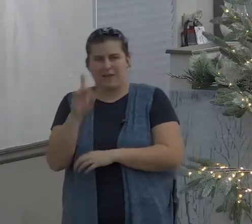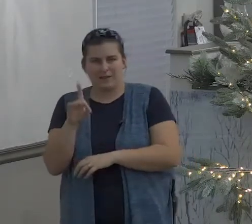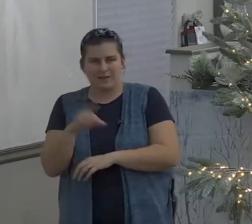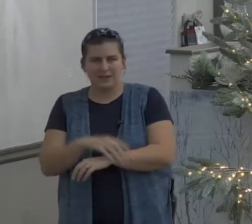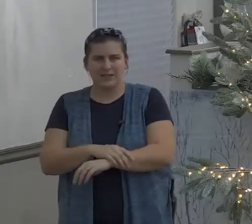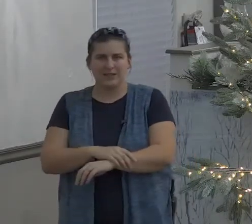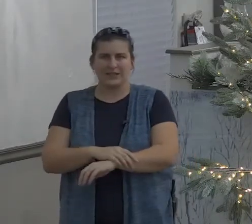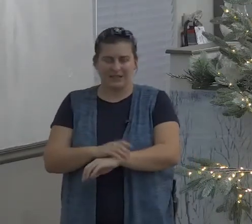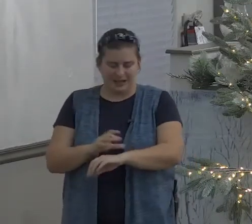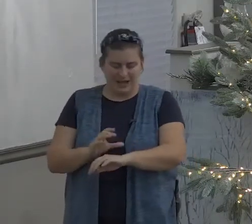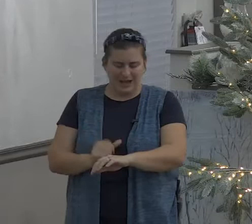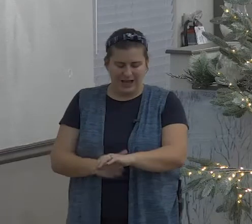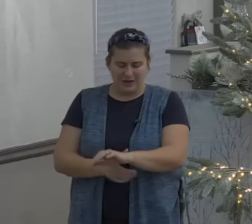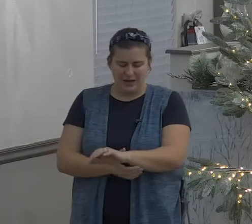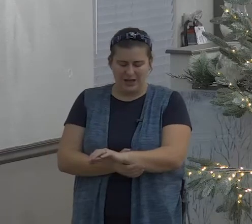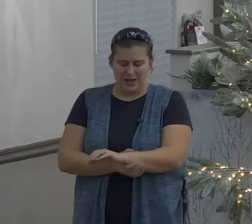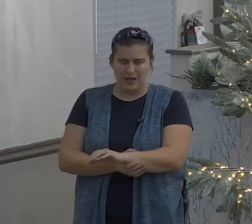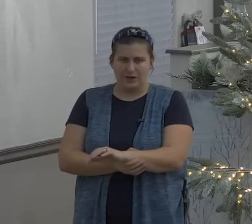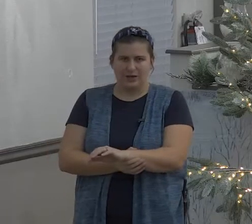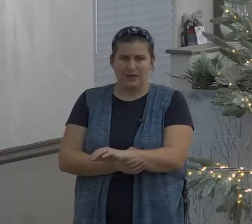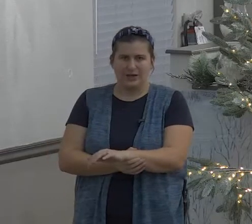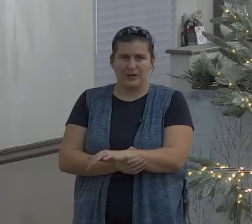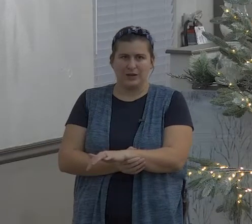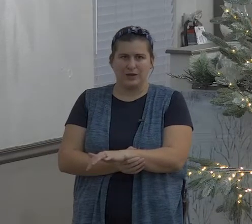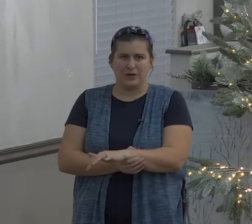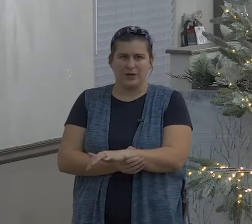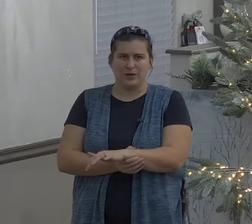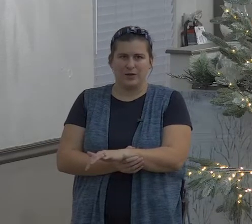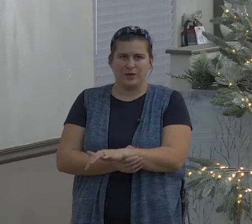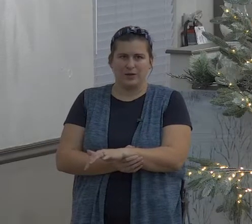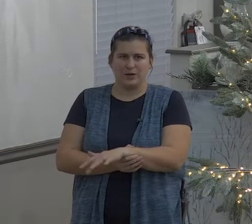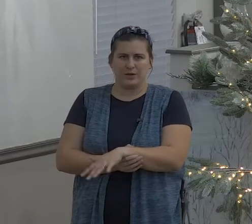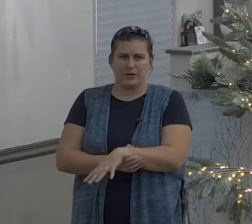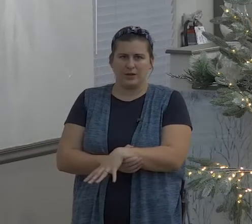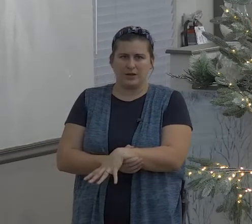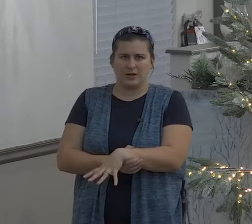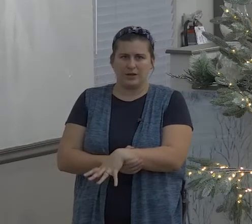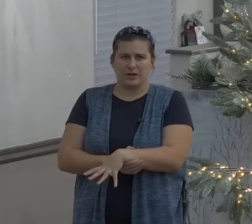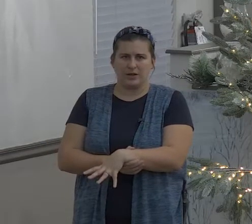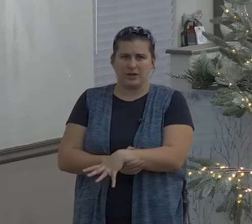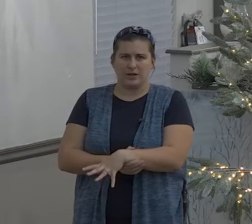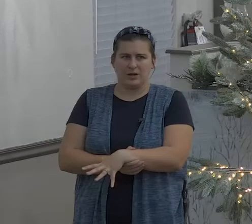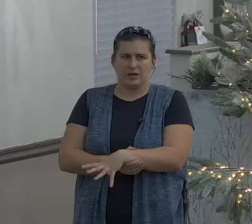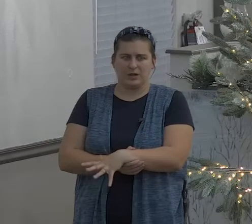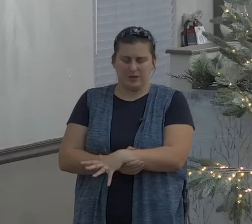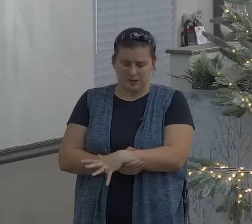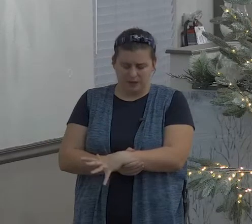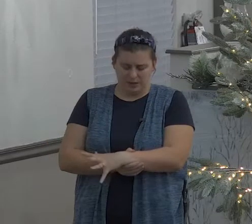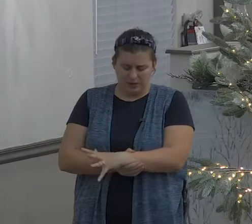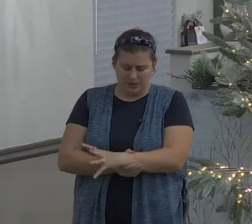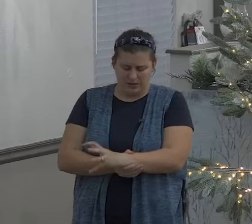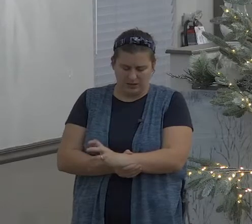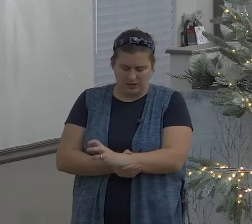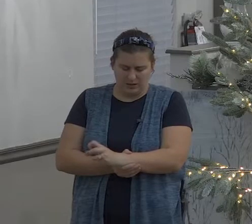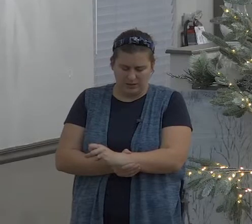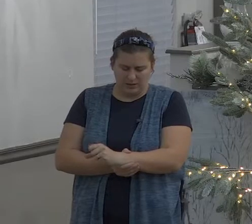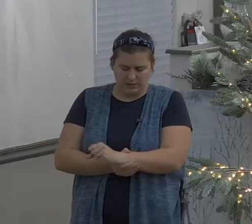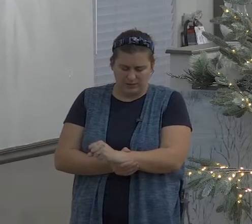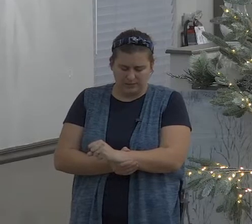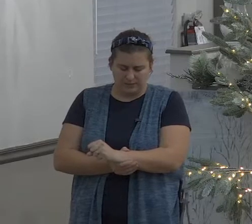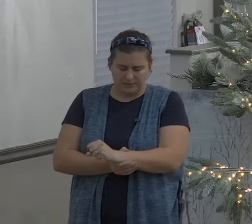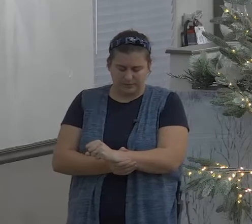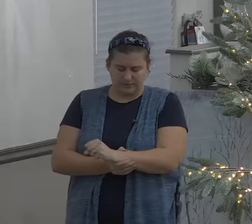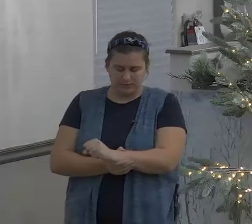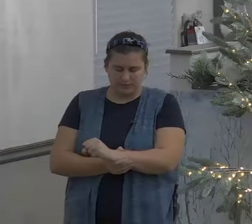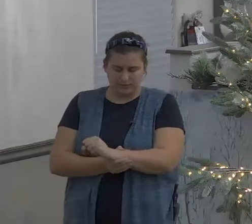you can't be revived unless you first been vived you can't be revived you have to listen